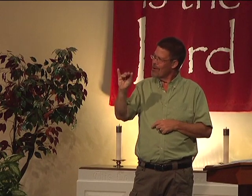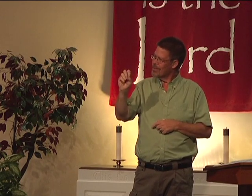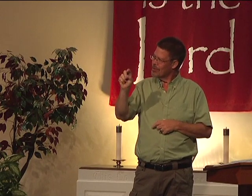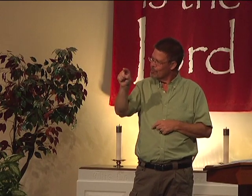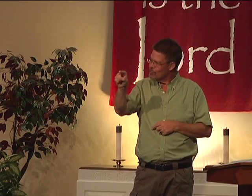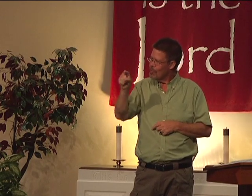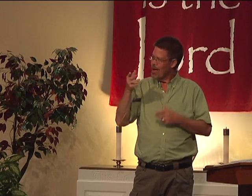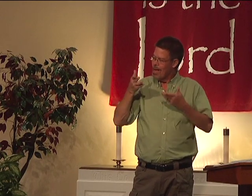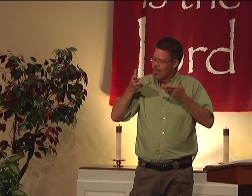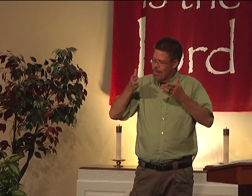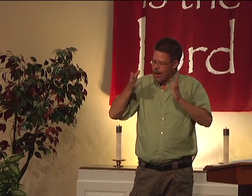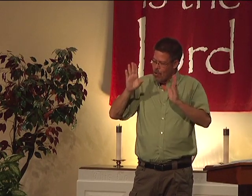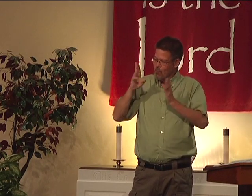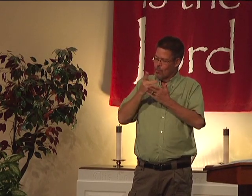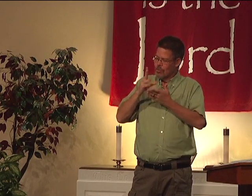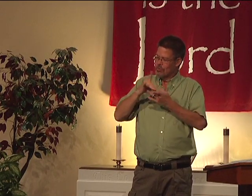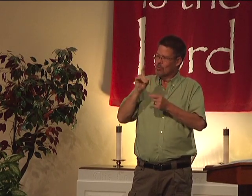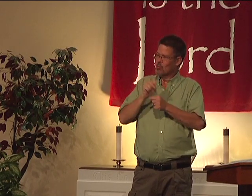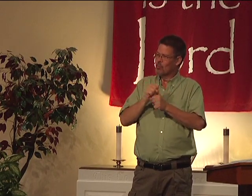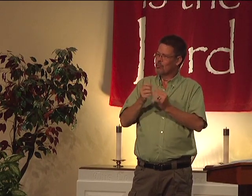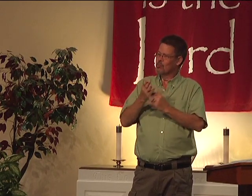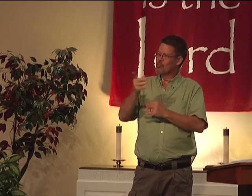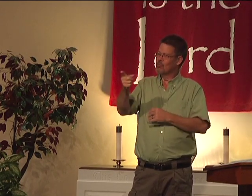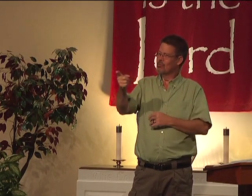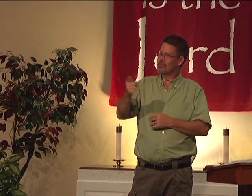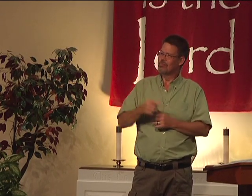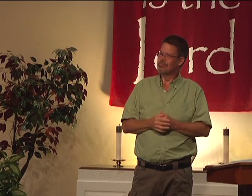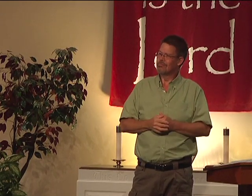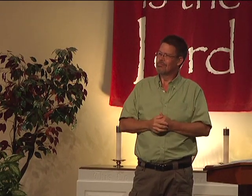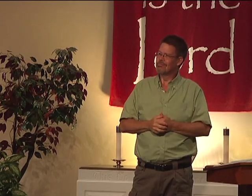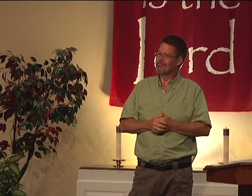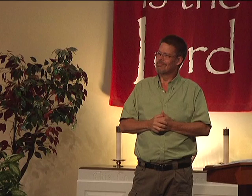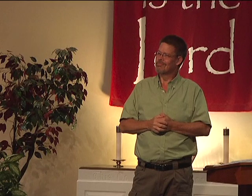So thank you, Arnie. You allow the Holy Spirit to work through you.